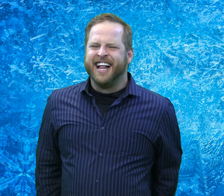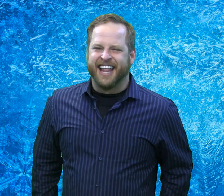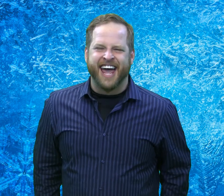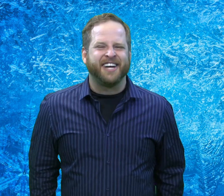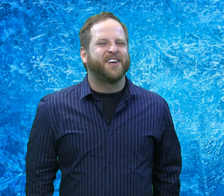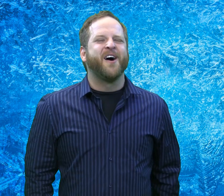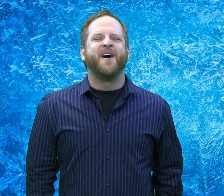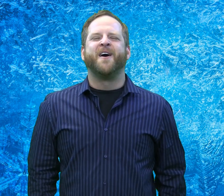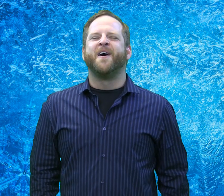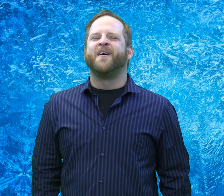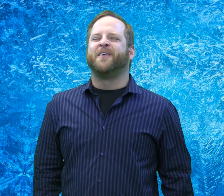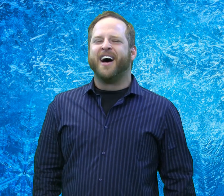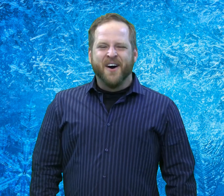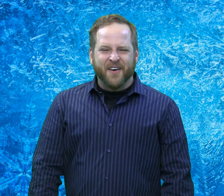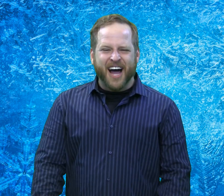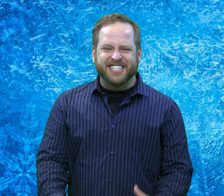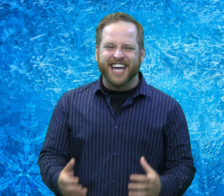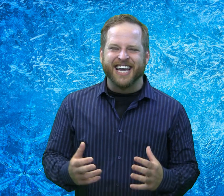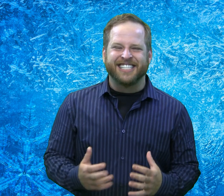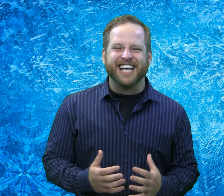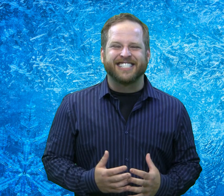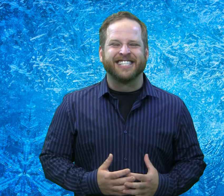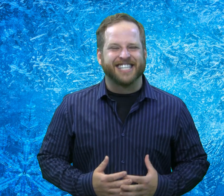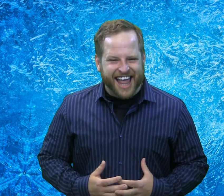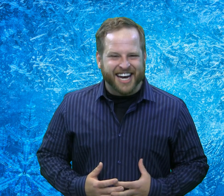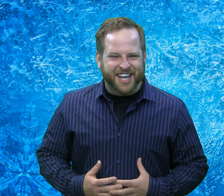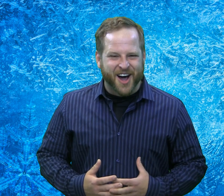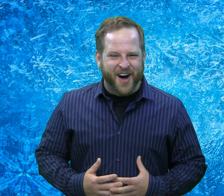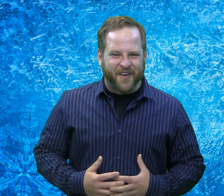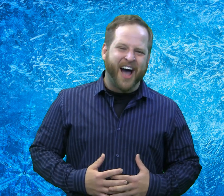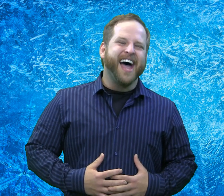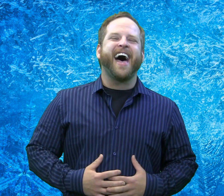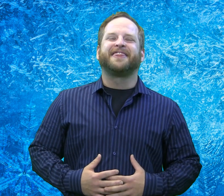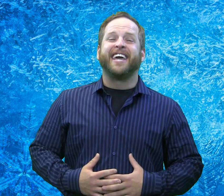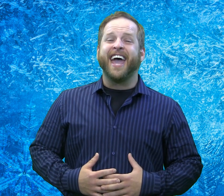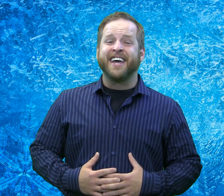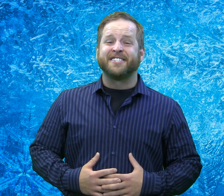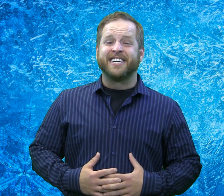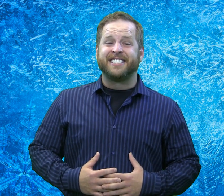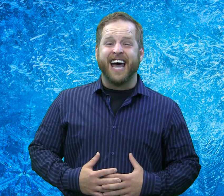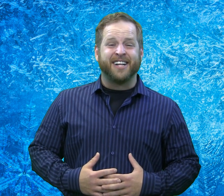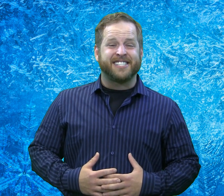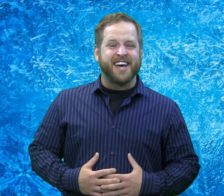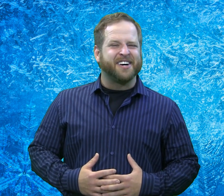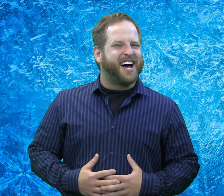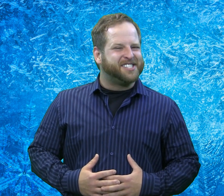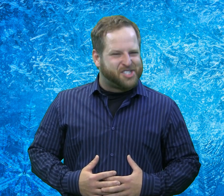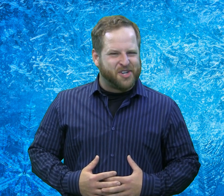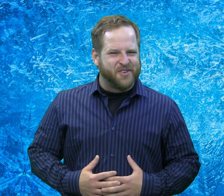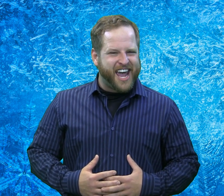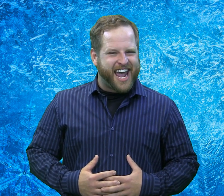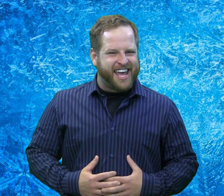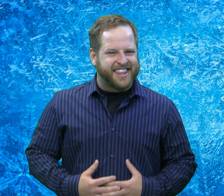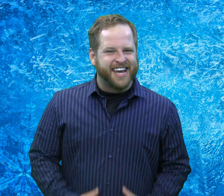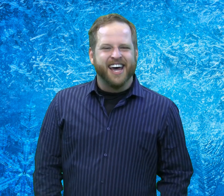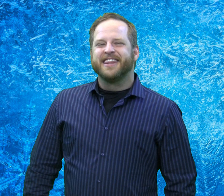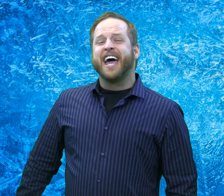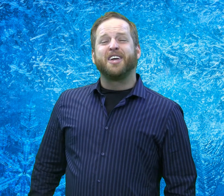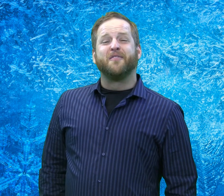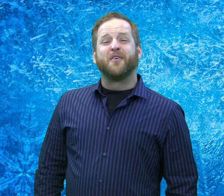Let it go! Watch the contestants let it go at the Amberson Town Center on June 8th. Thank you for